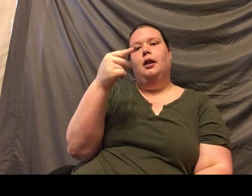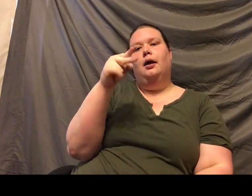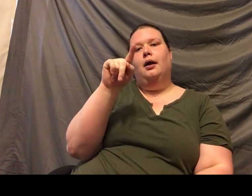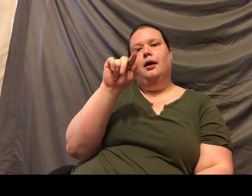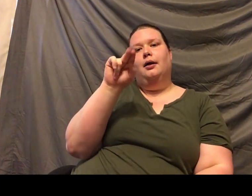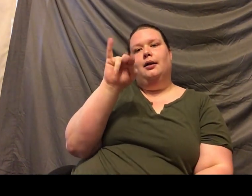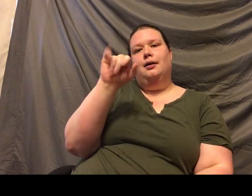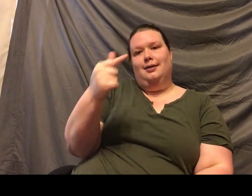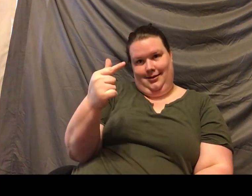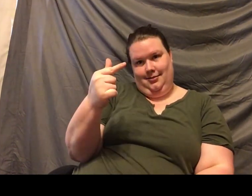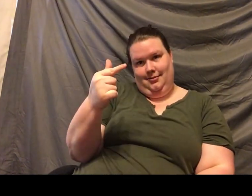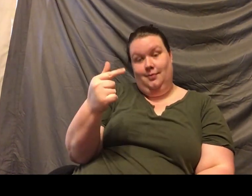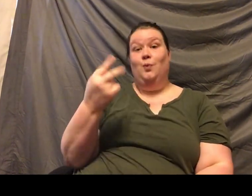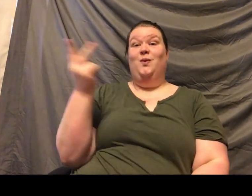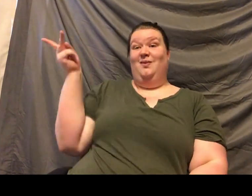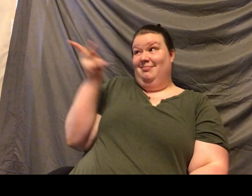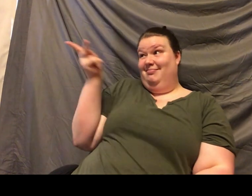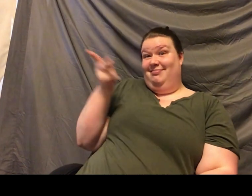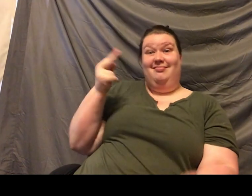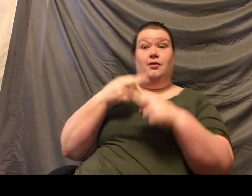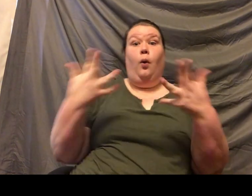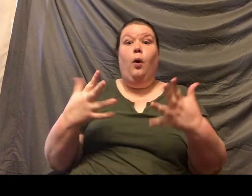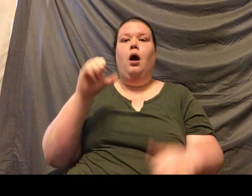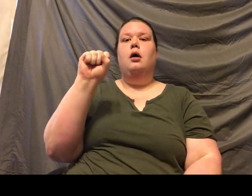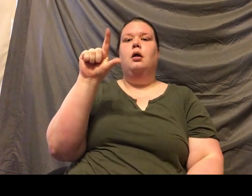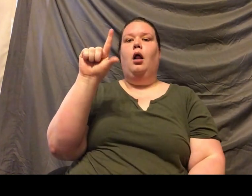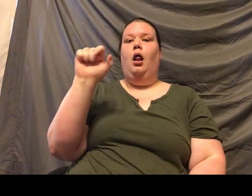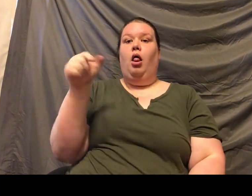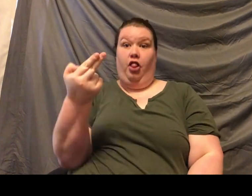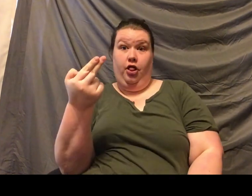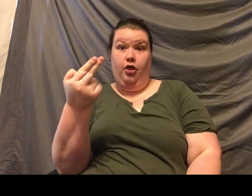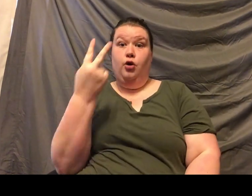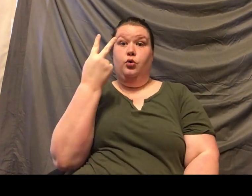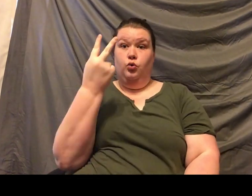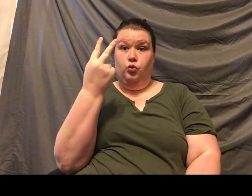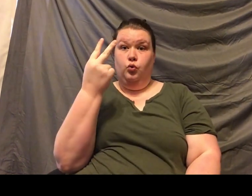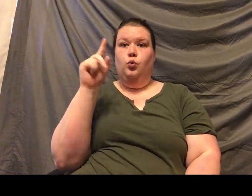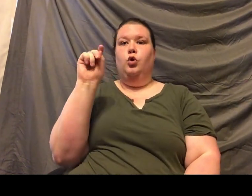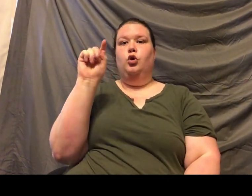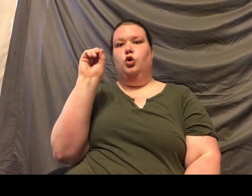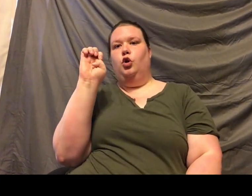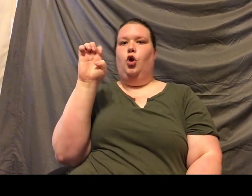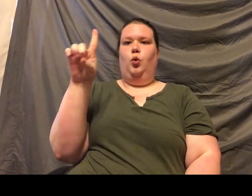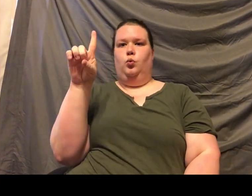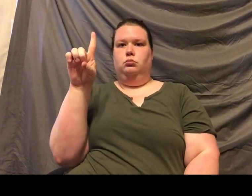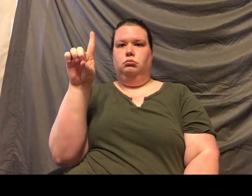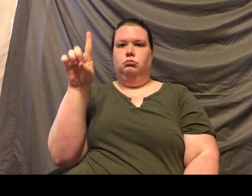is here on his jungle gym kind of hanging out. He's a little bit active, not too much active. But we will talk about him. Melanie's going to work behind us and